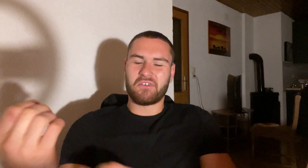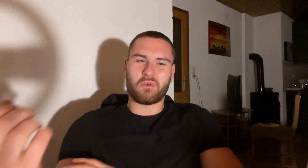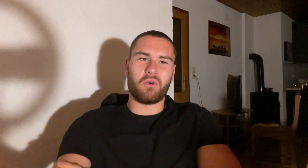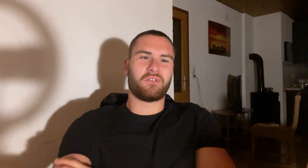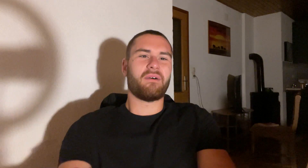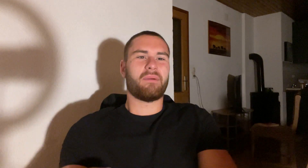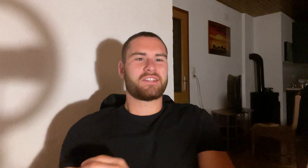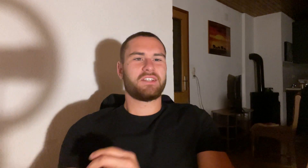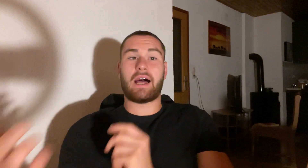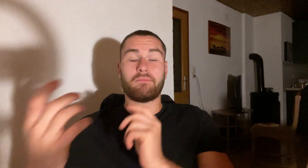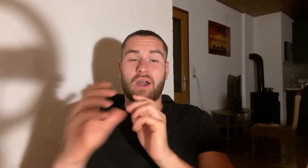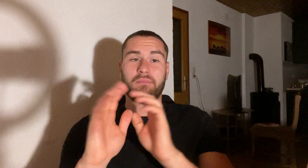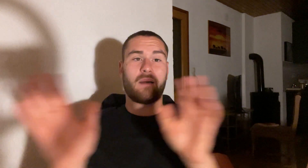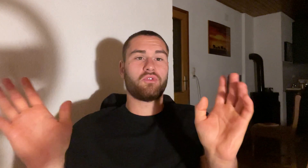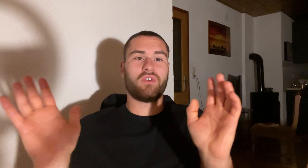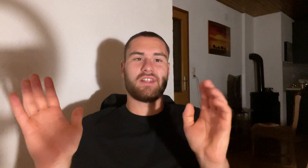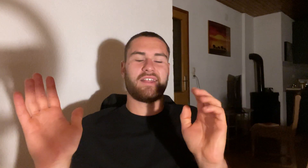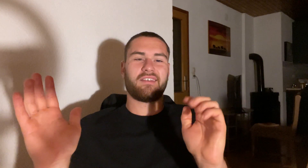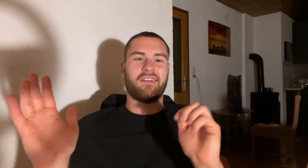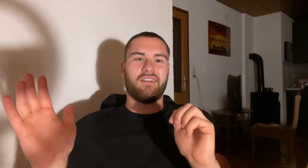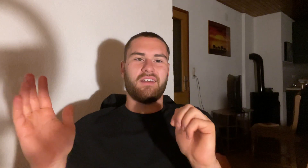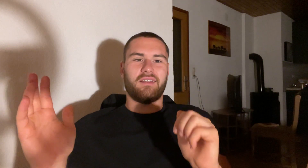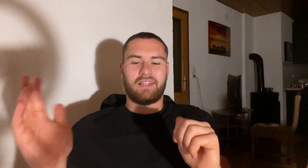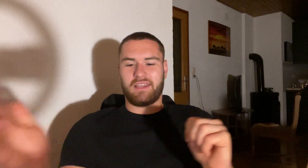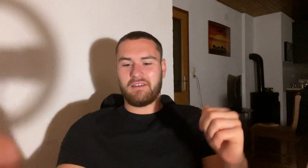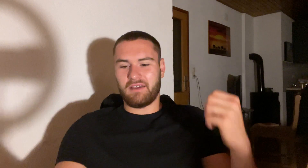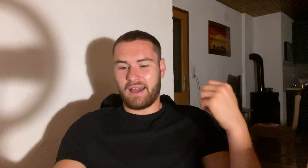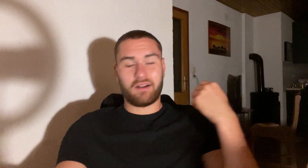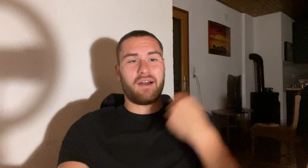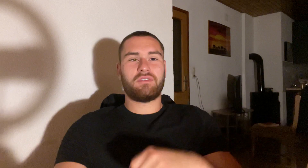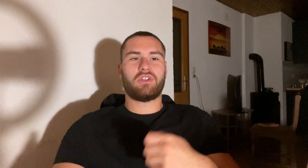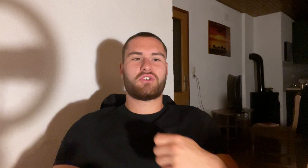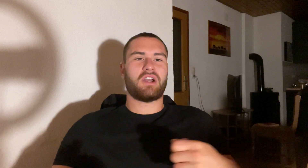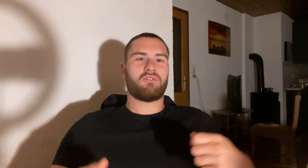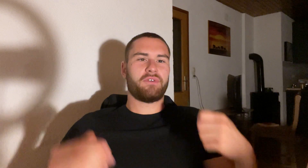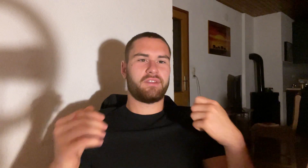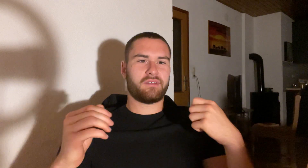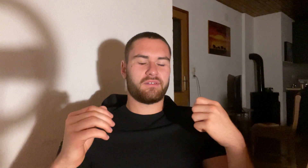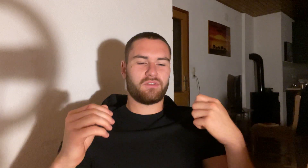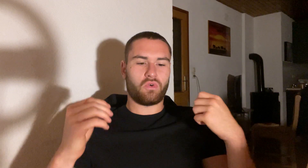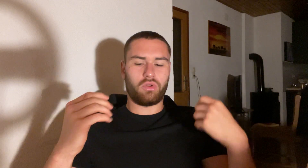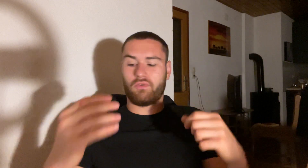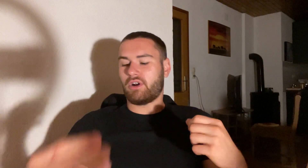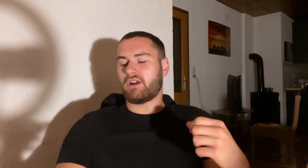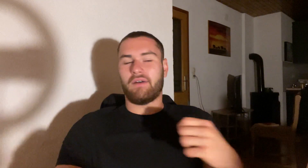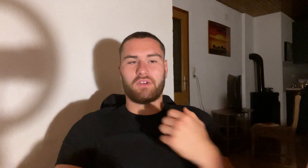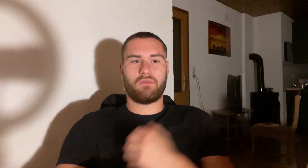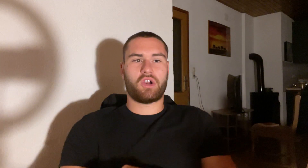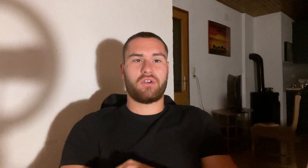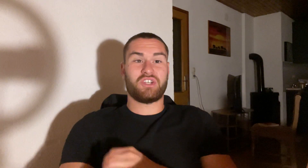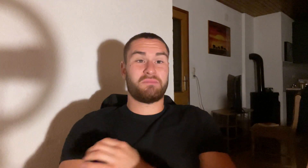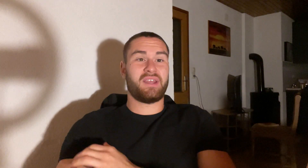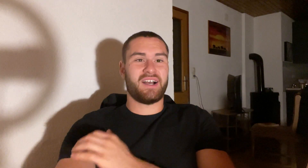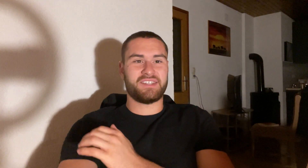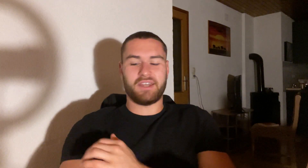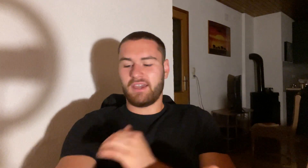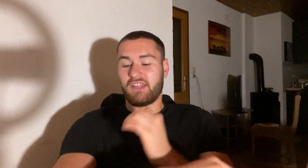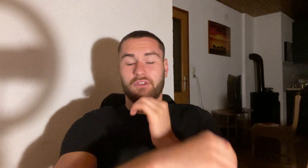growth of my muscle I'm doing that like I will not shower with cold water after a workout just because it will